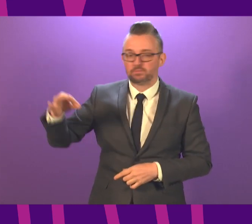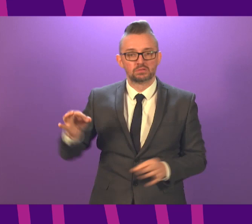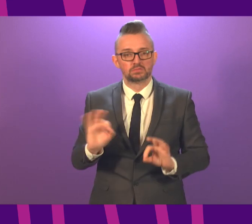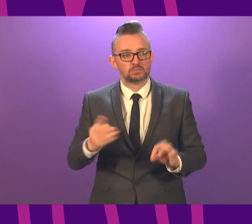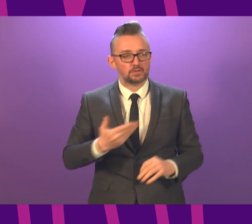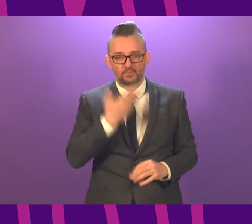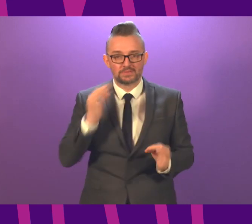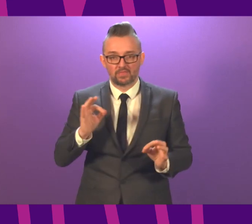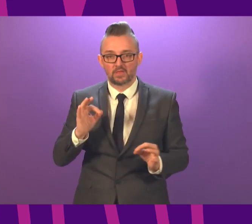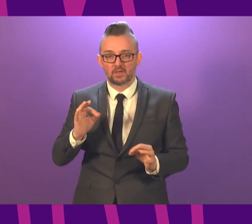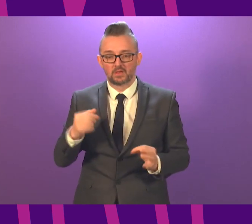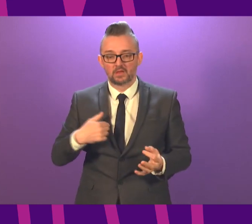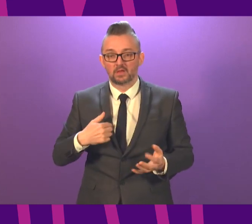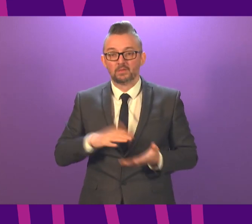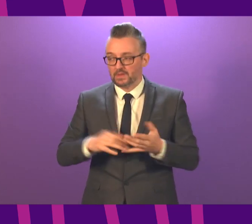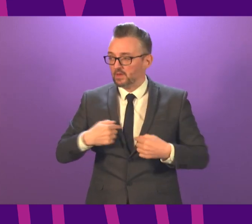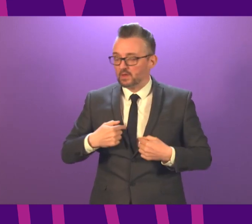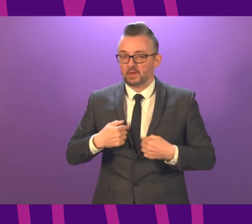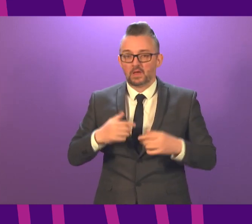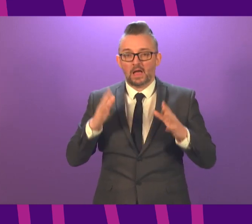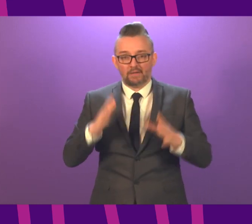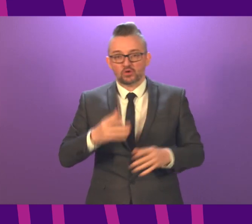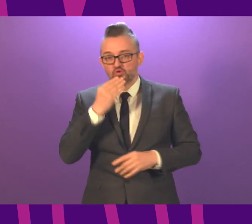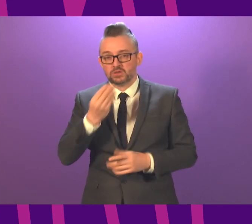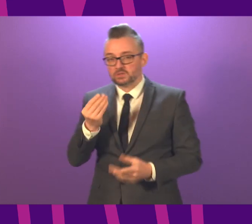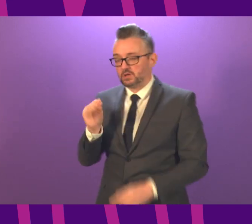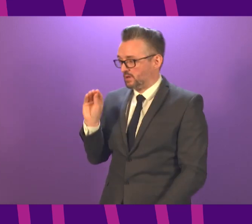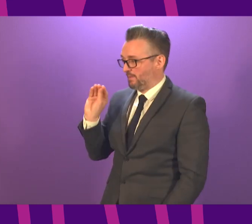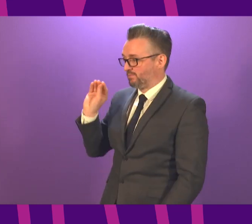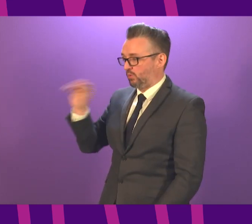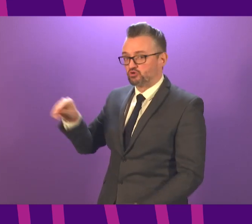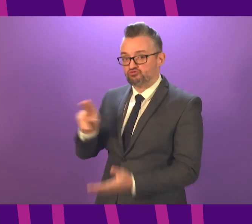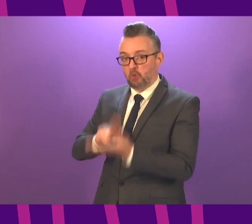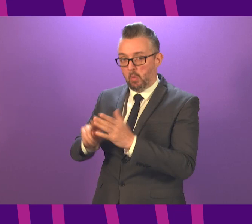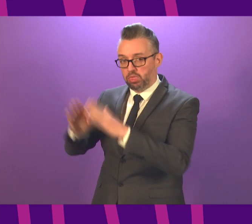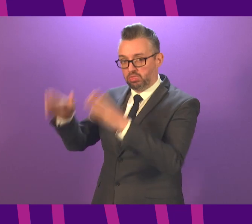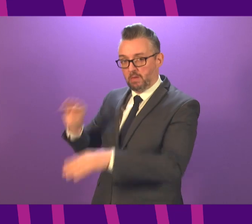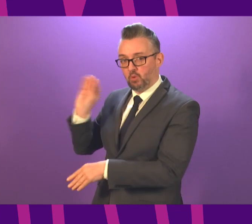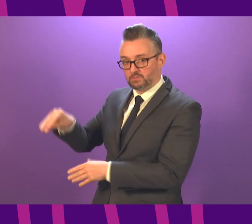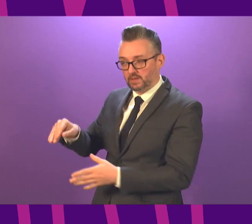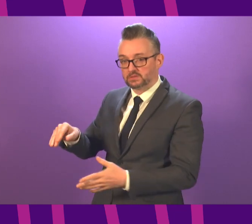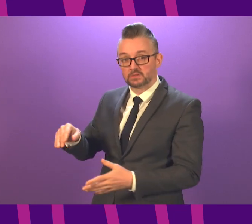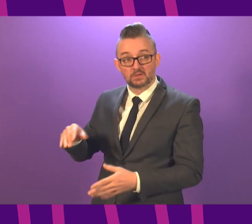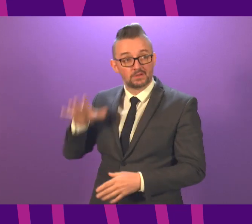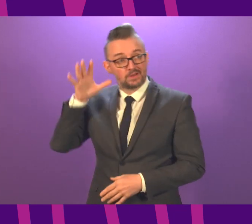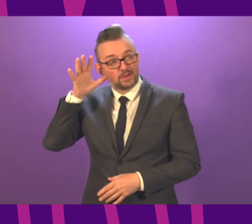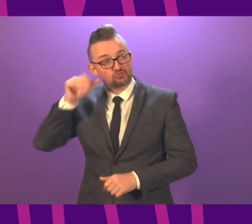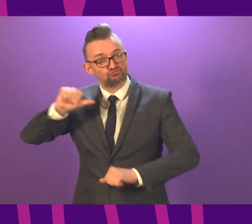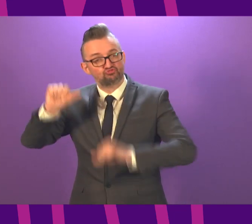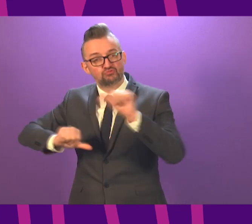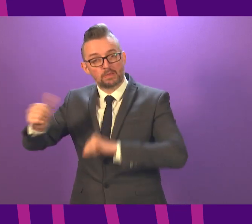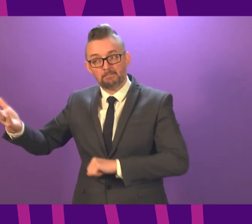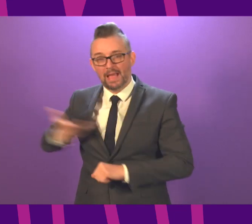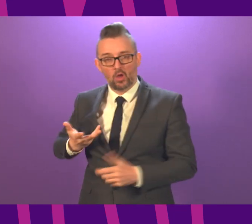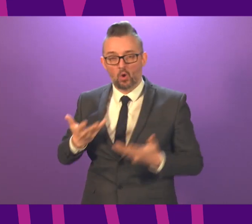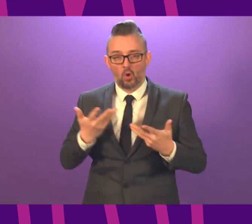undertaking the test was then forced to use a normal mailbox to return it, and as far as I know has not received results for